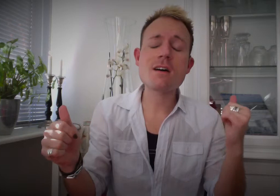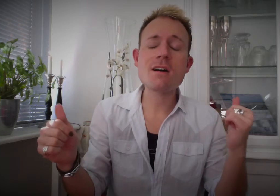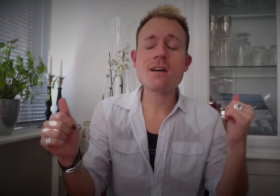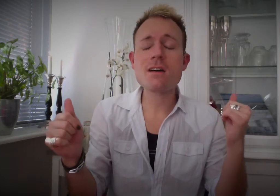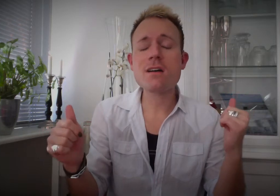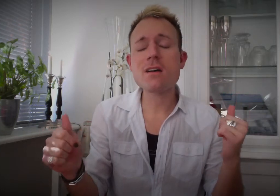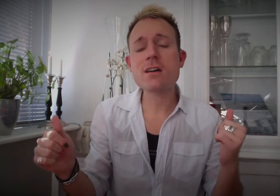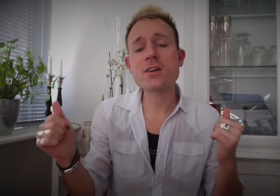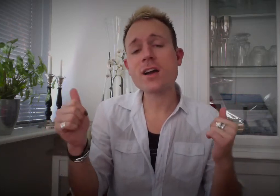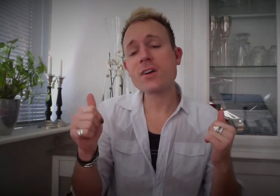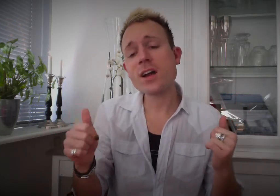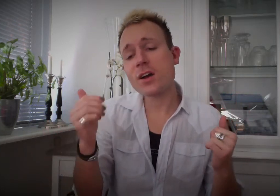Ageless Ever